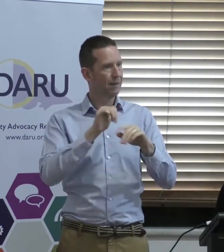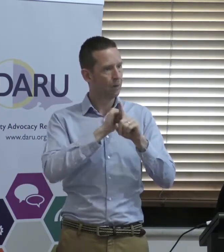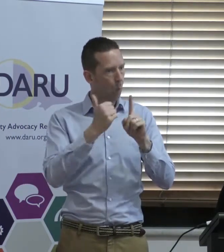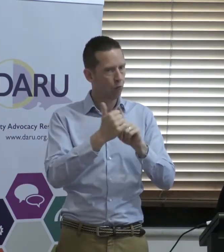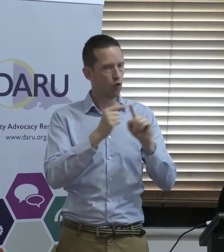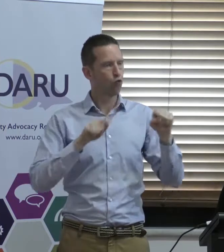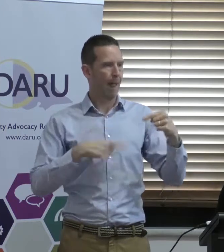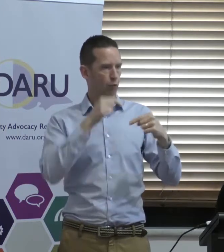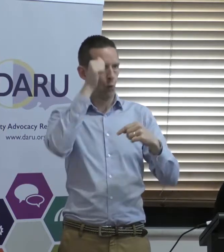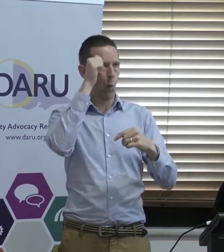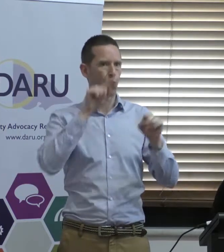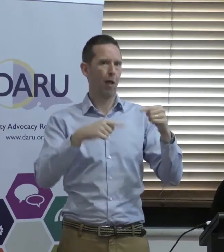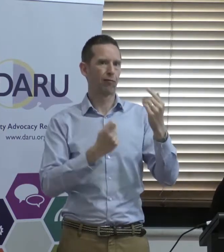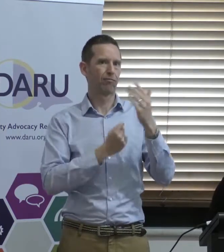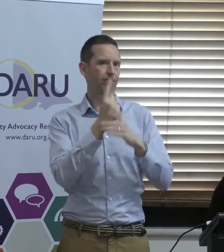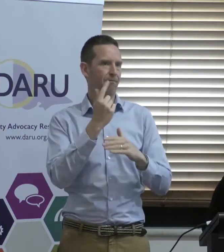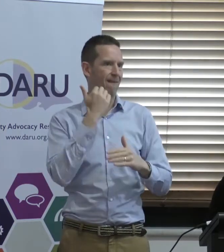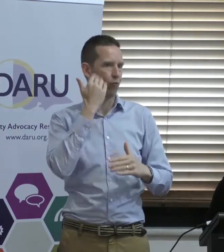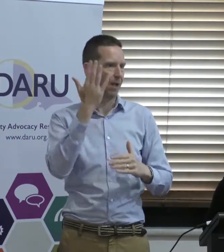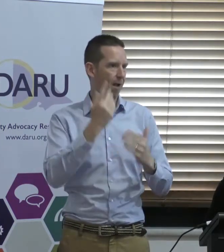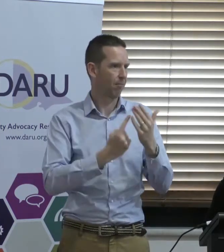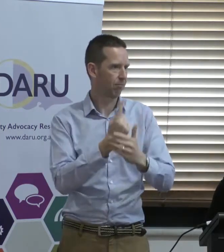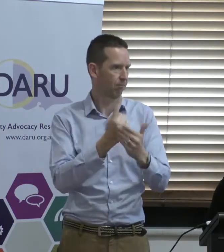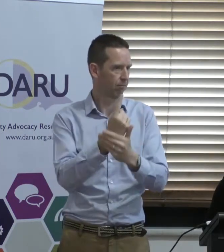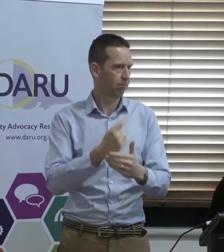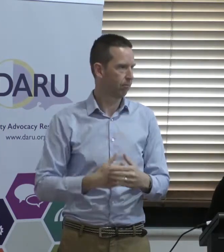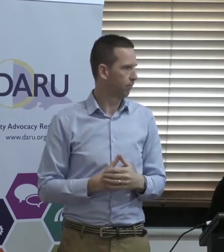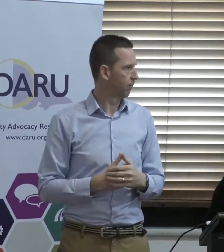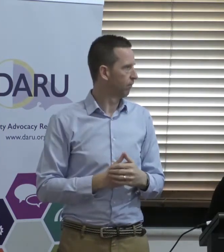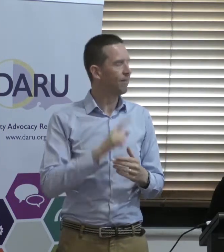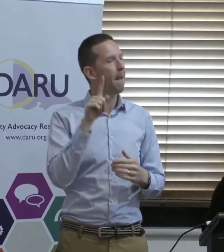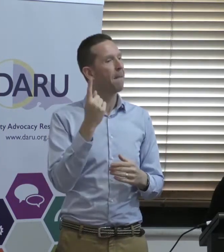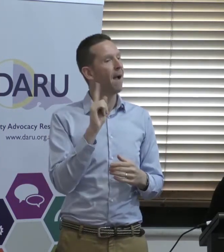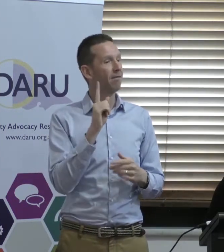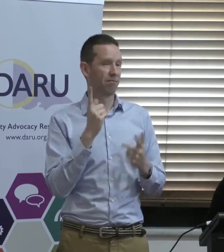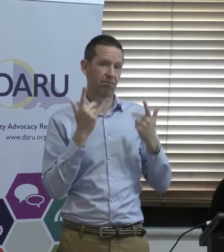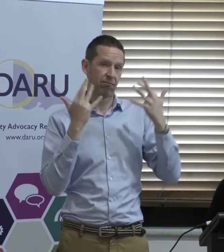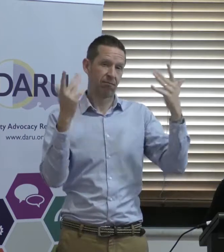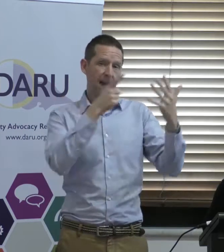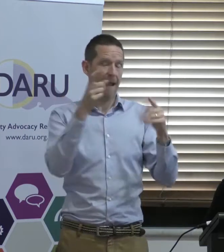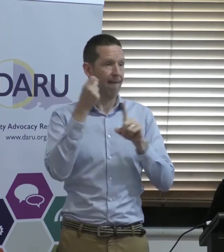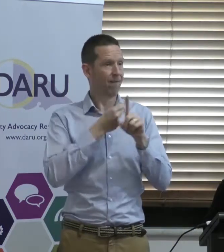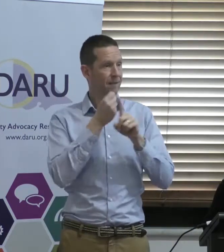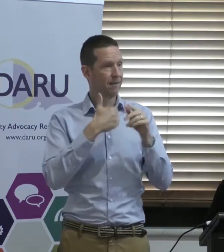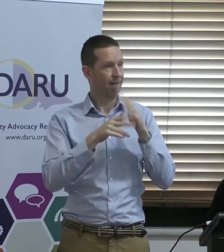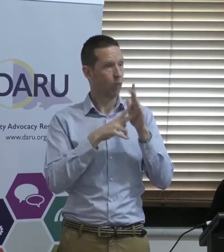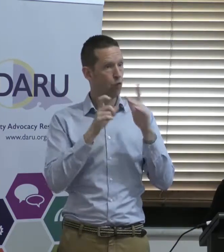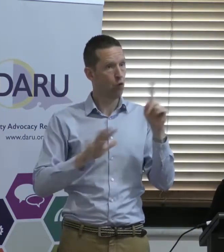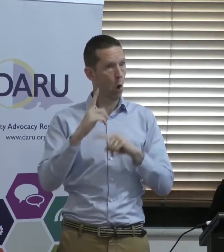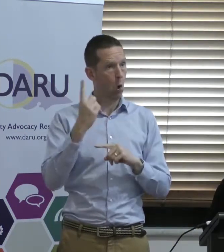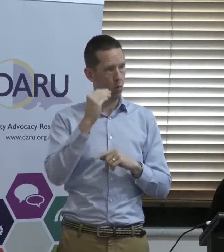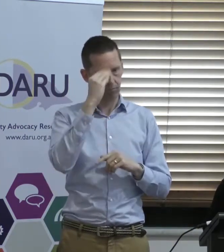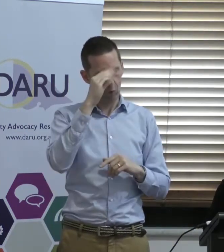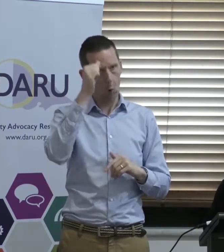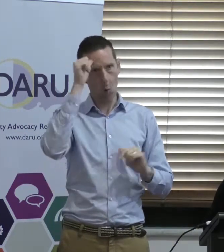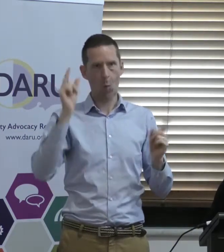knowledge every day. Yet there is probably someone, the hundreds of advocates across Victoria, who knows exactly what